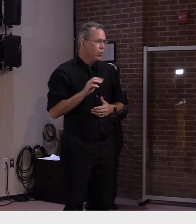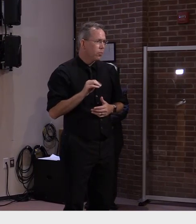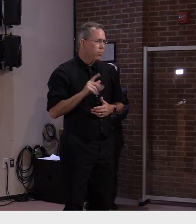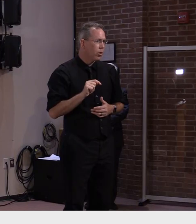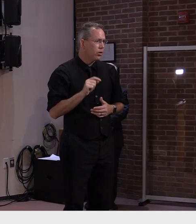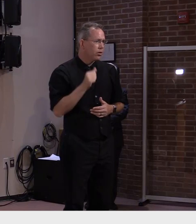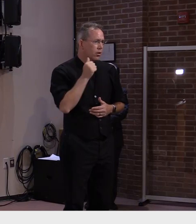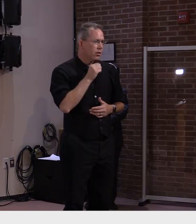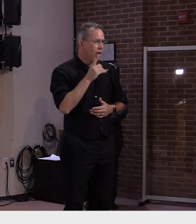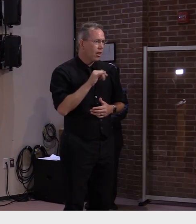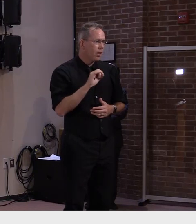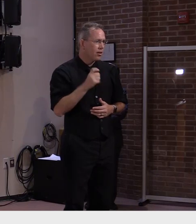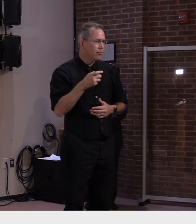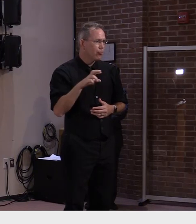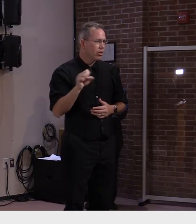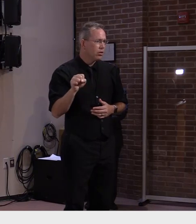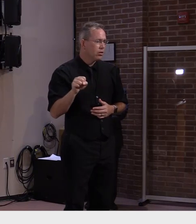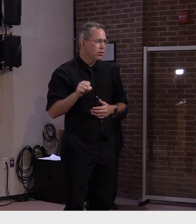Chris Roy.